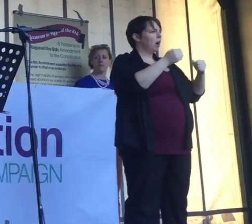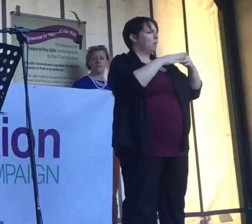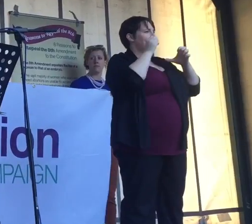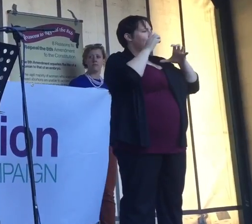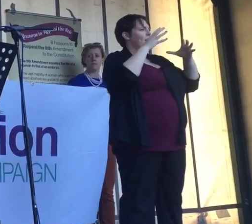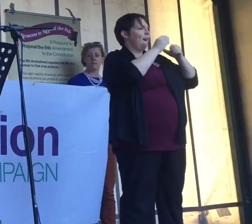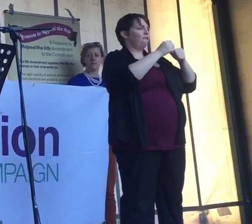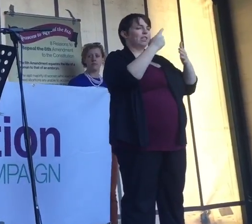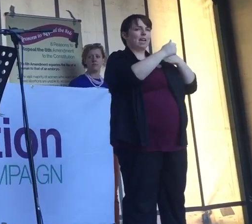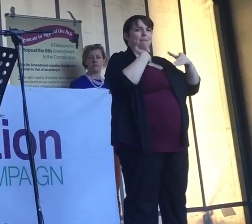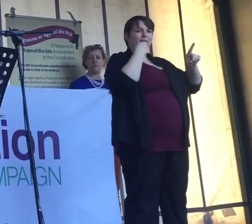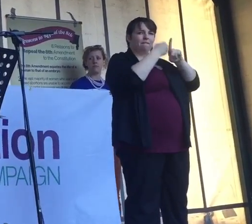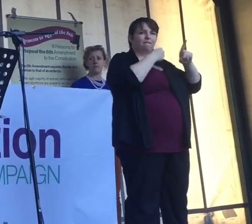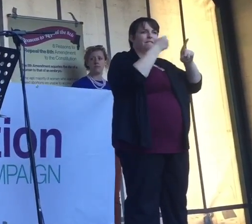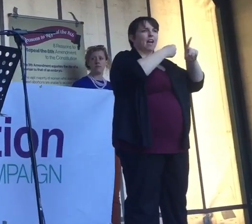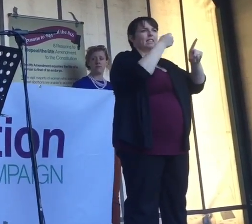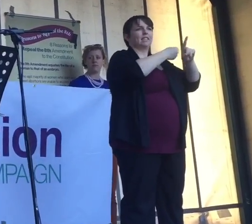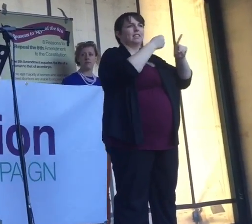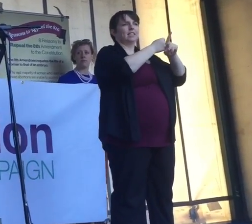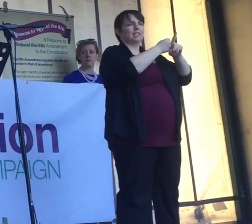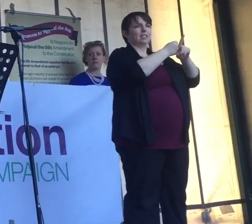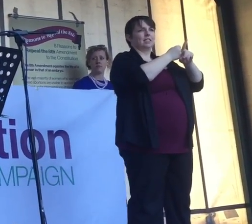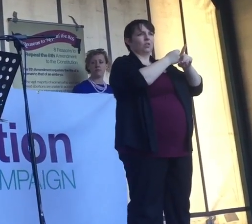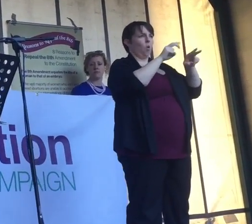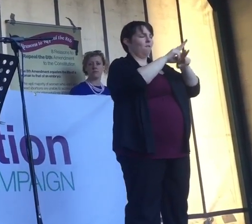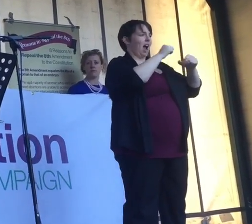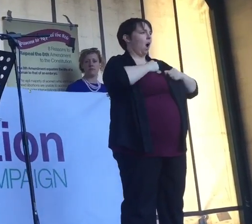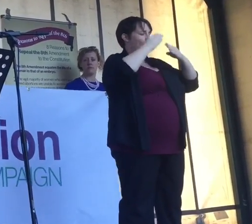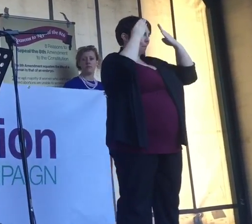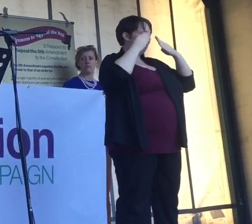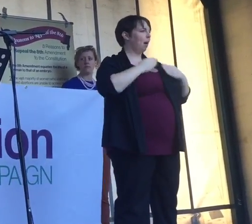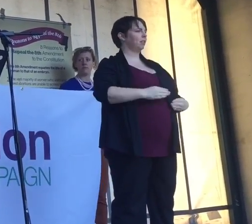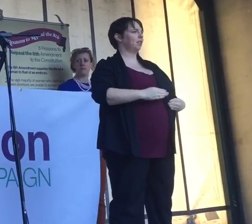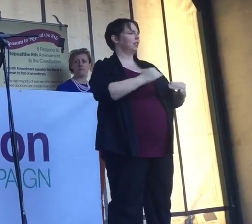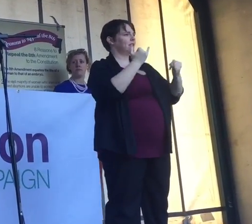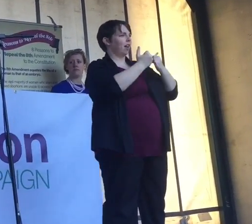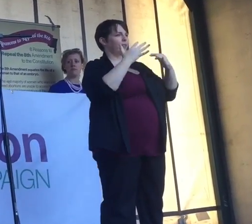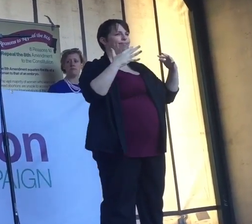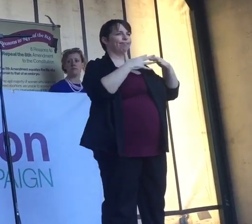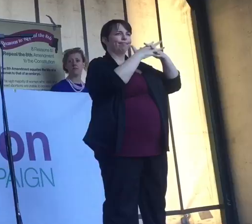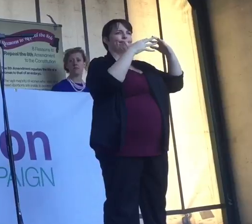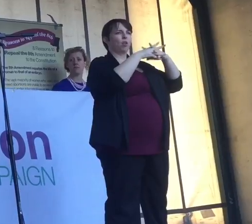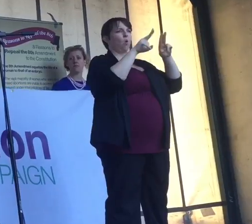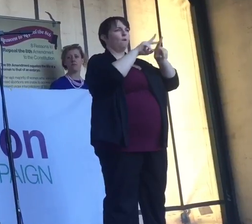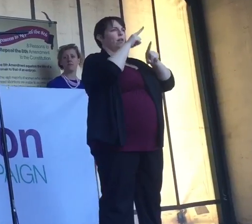Every day we fight over the battleground our bodies are in the eyes of those that rule us.